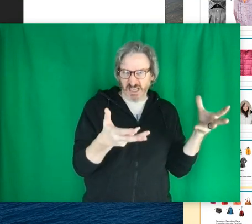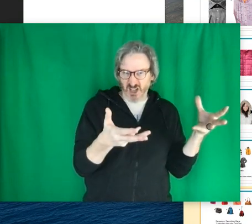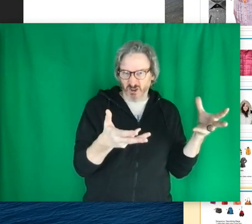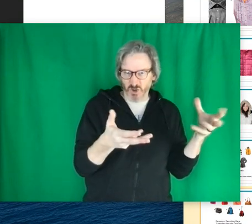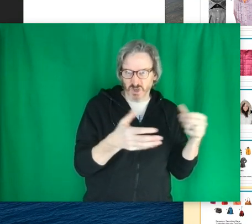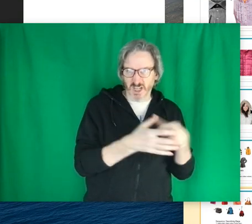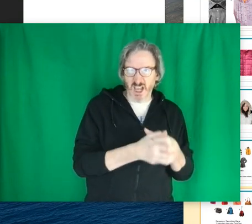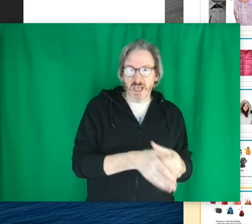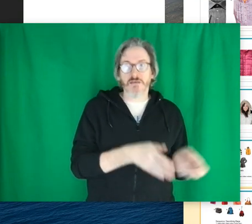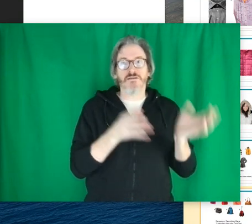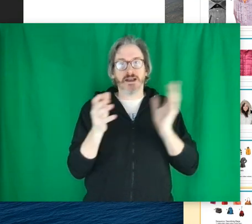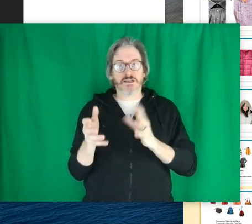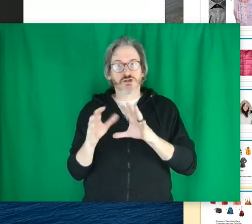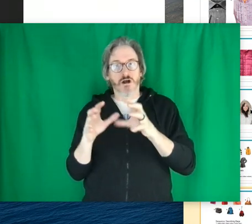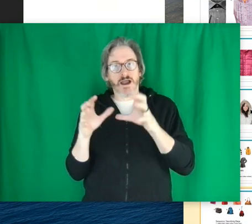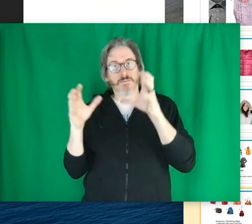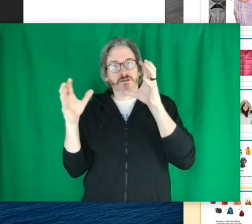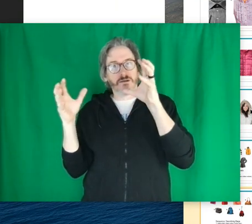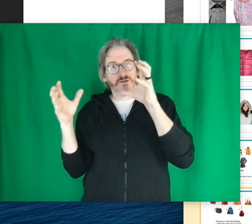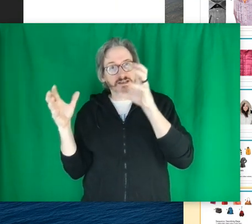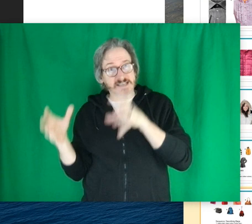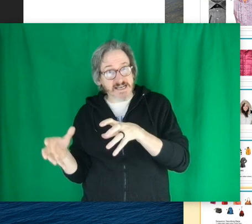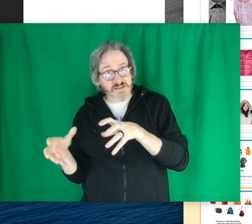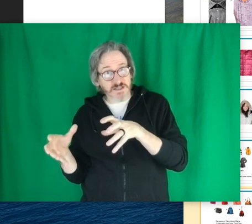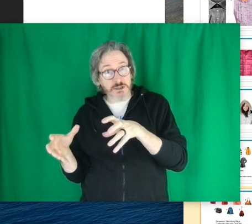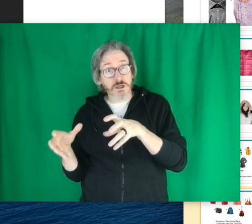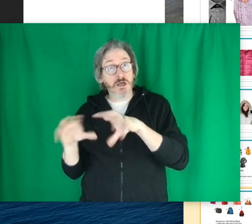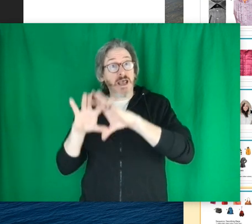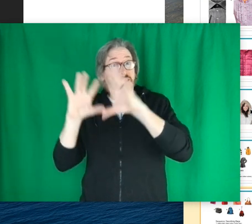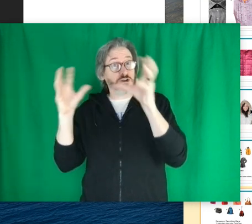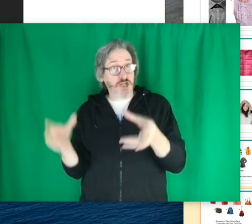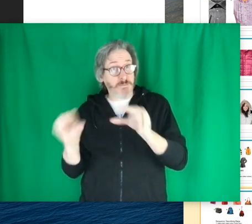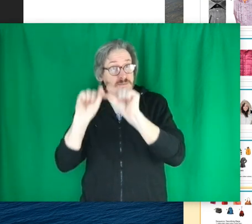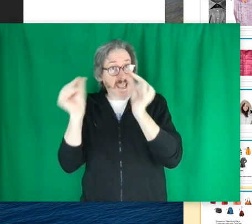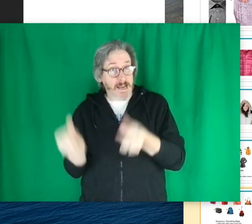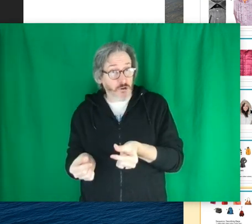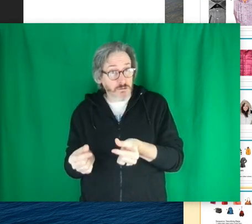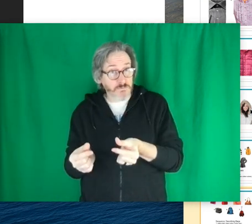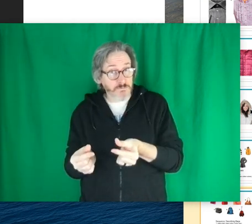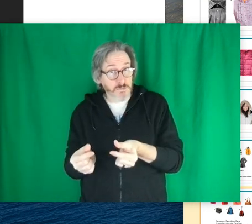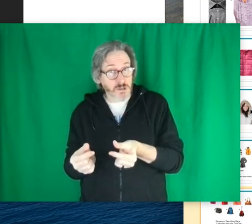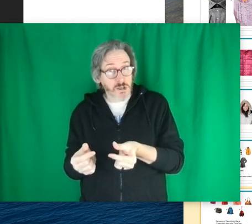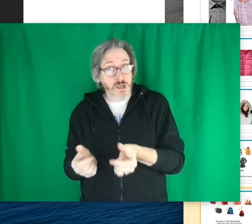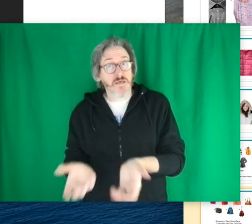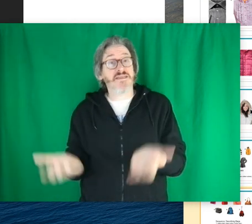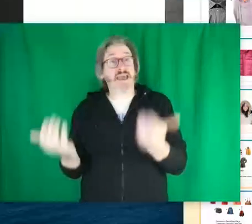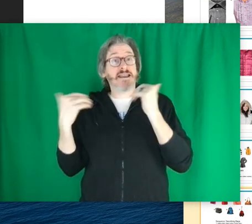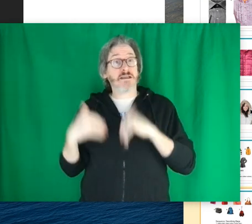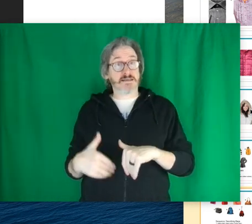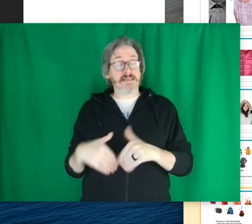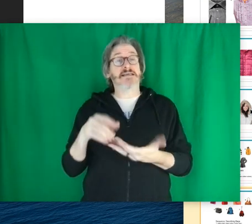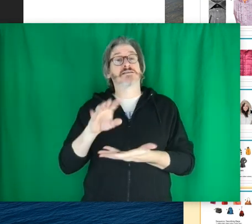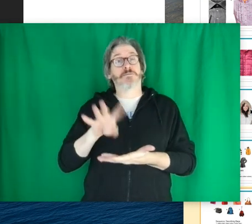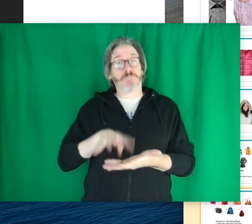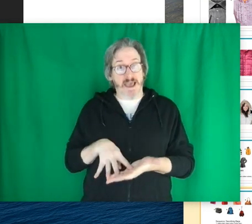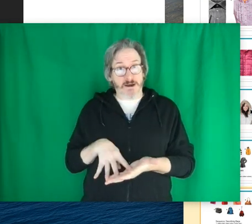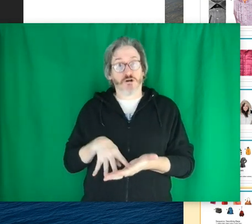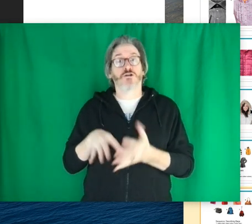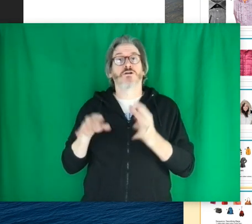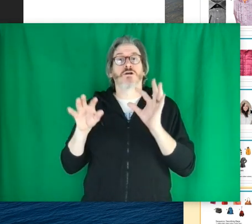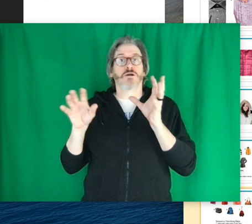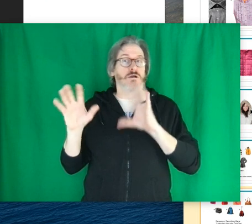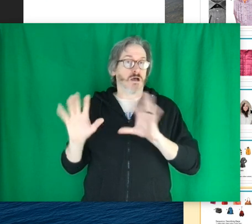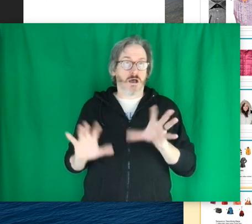Base color usually. Then describe the size of it, and the shape of the handle. Then details like